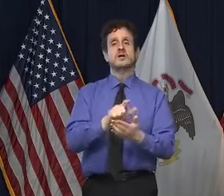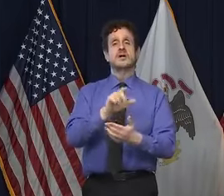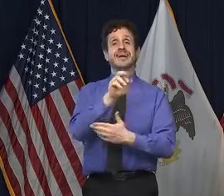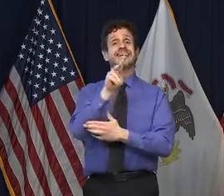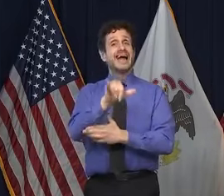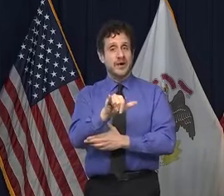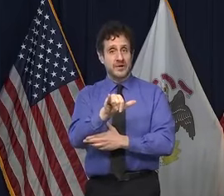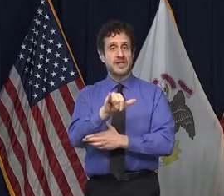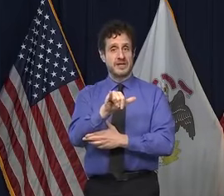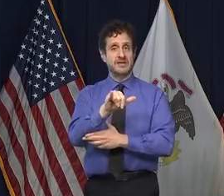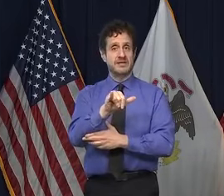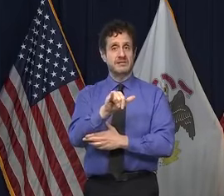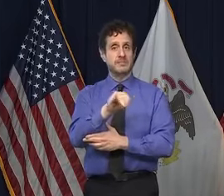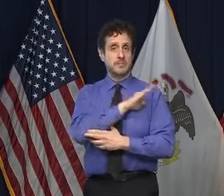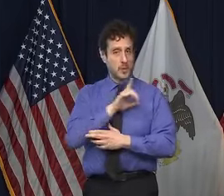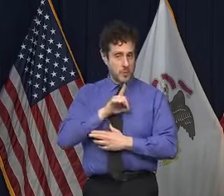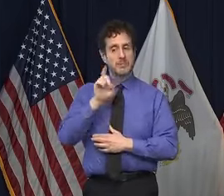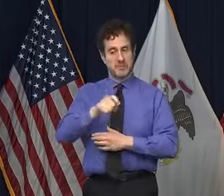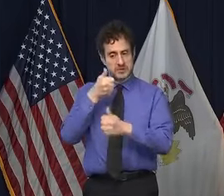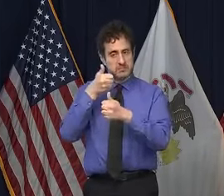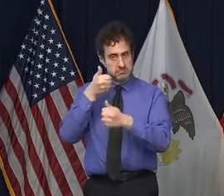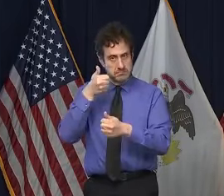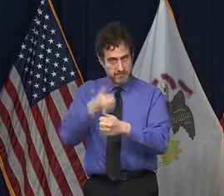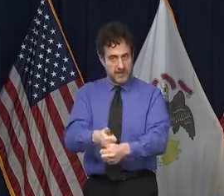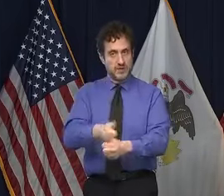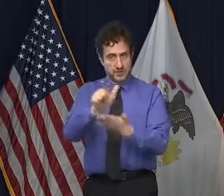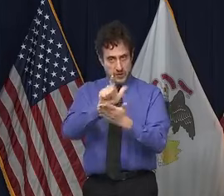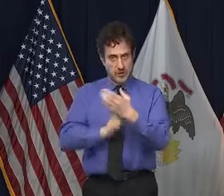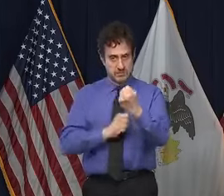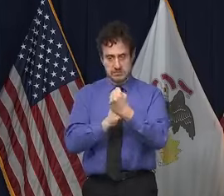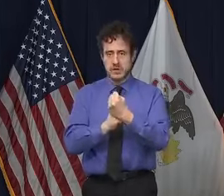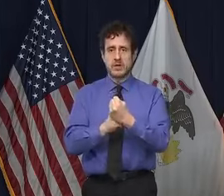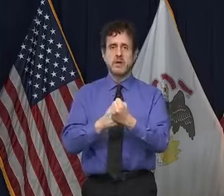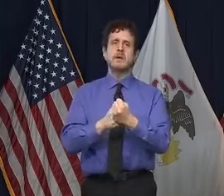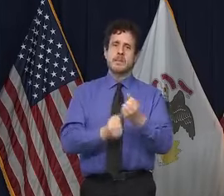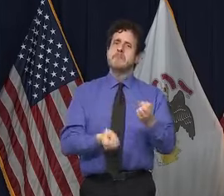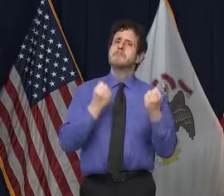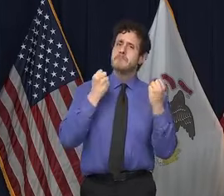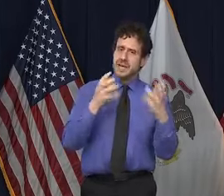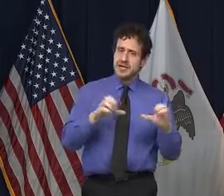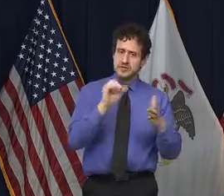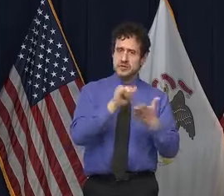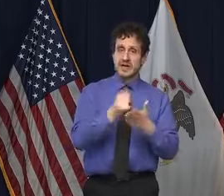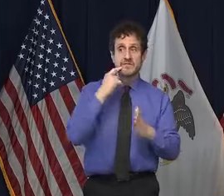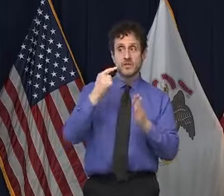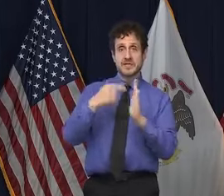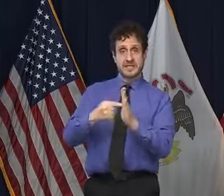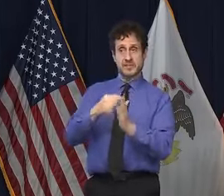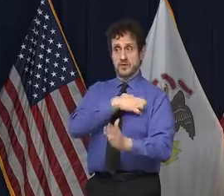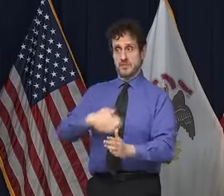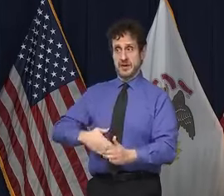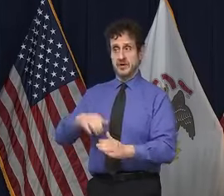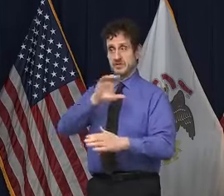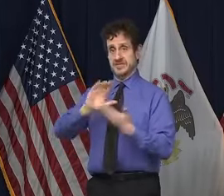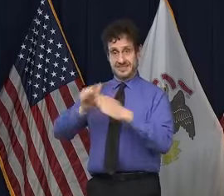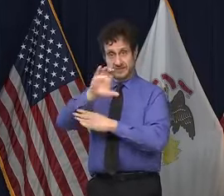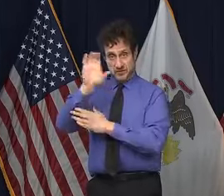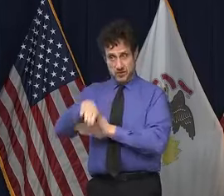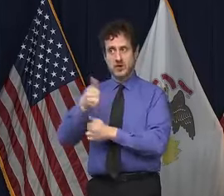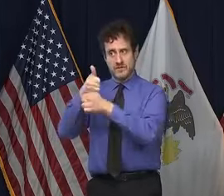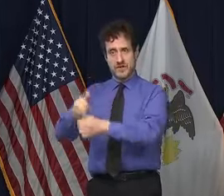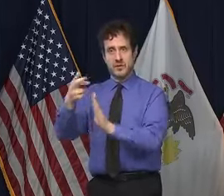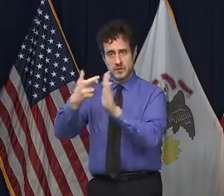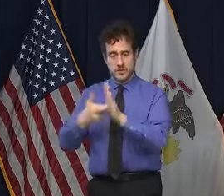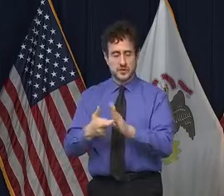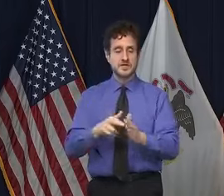so on. So we ask them, and many of them are doing, in fact, that. The mayor of the city of Chicago, the mayor of Carbondale, and so on, the